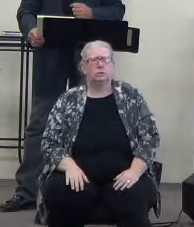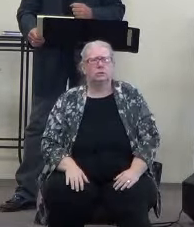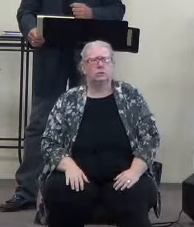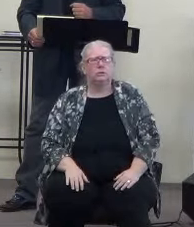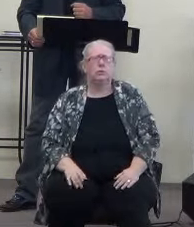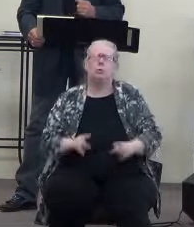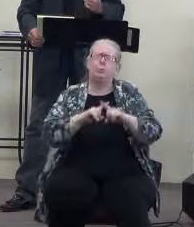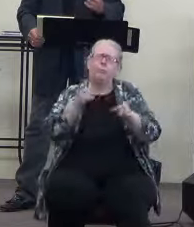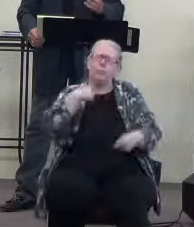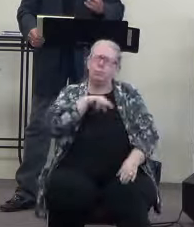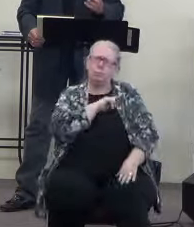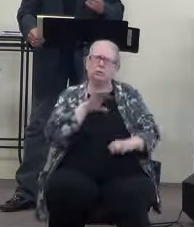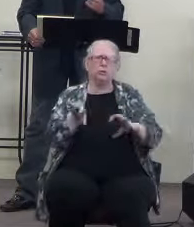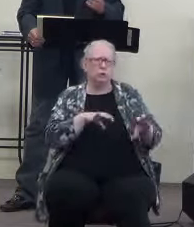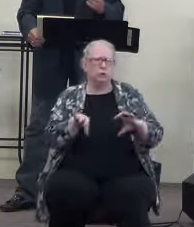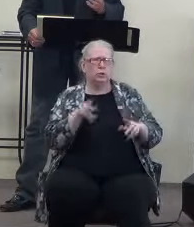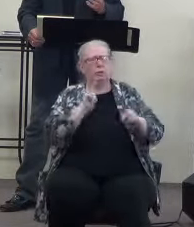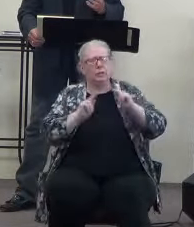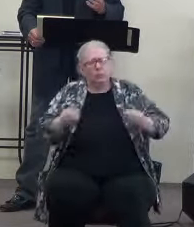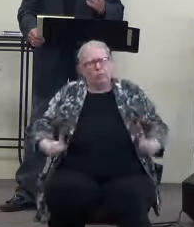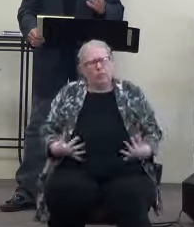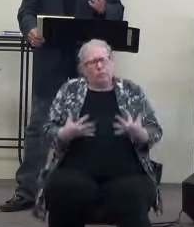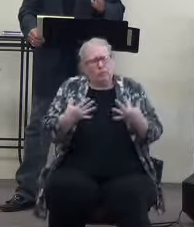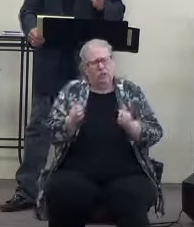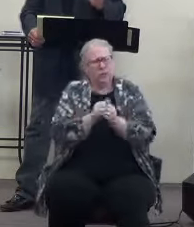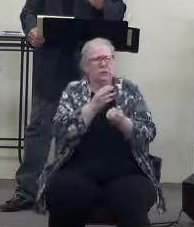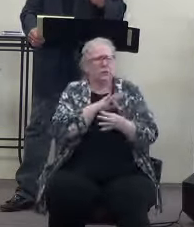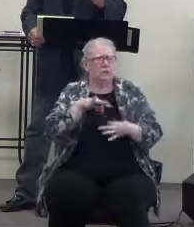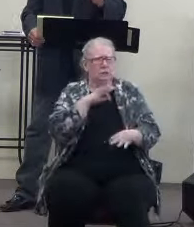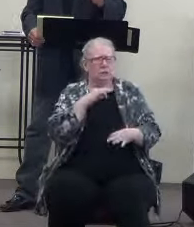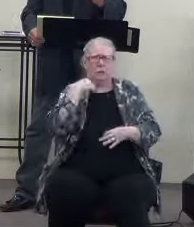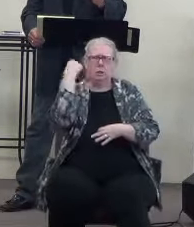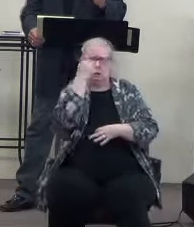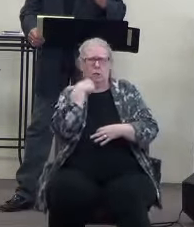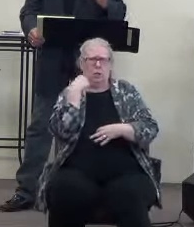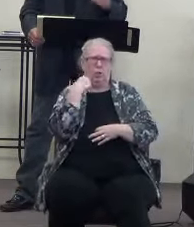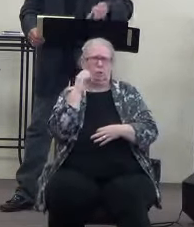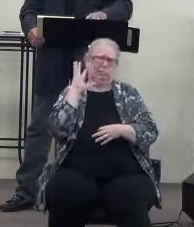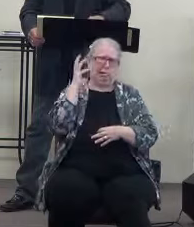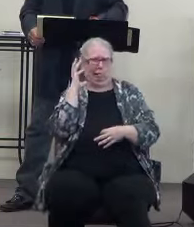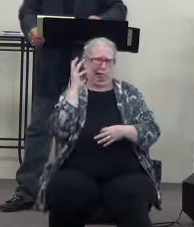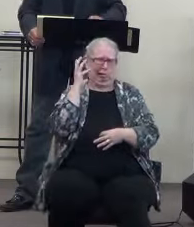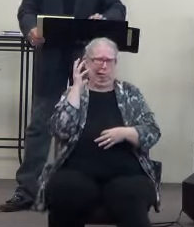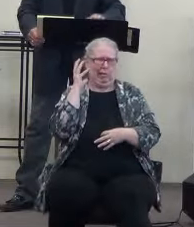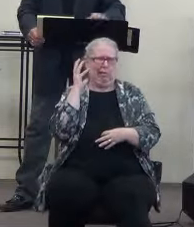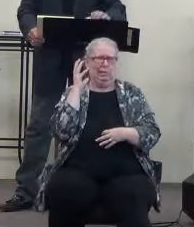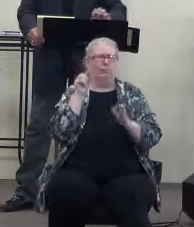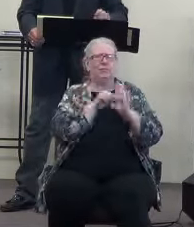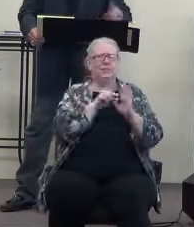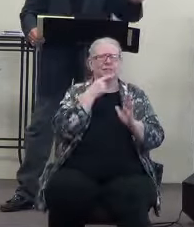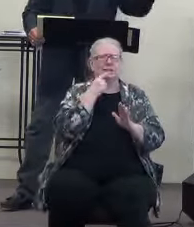But we do. People filled with the Spirit look like they're crazy. Scripture even